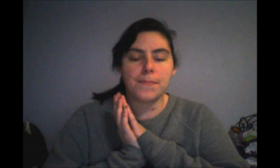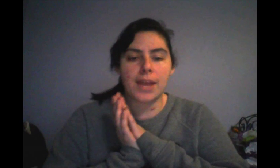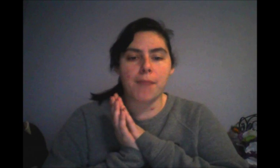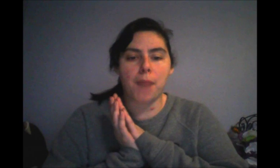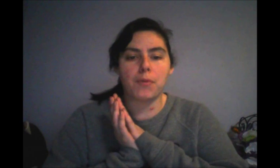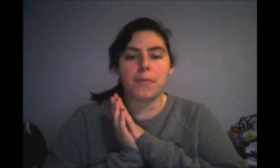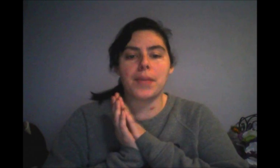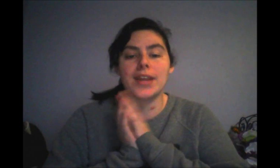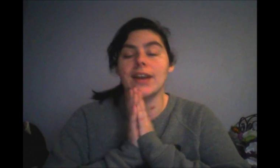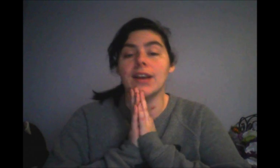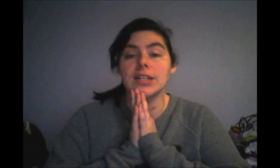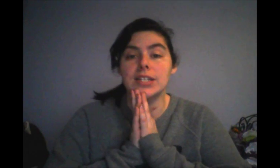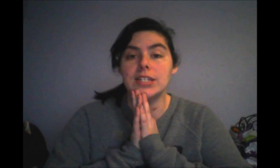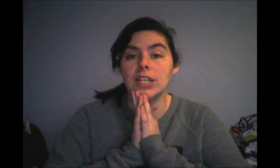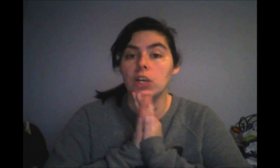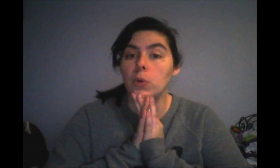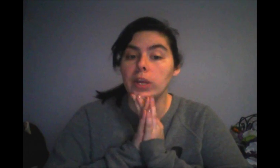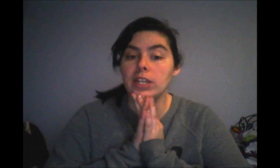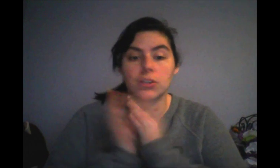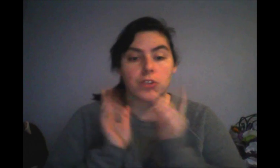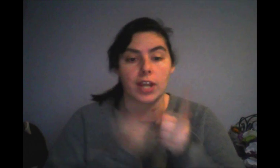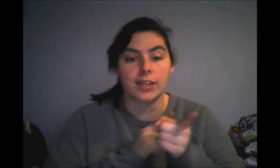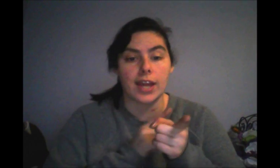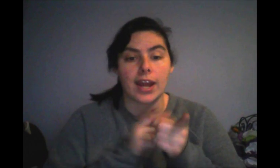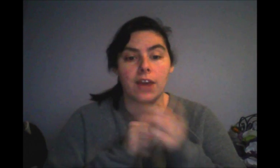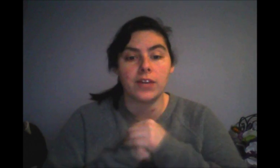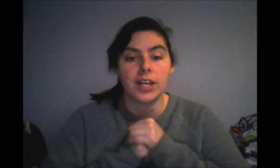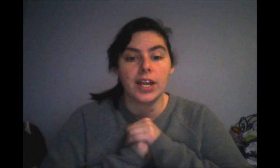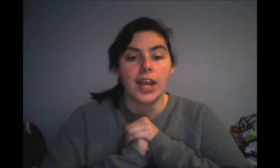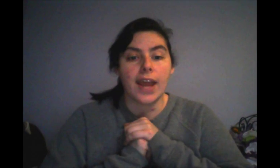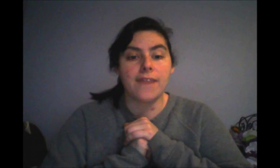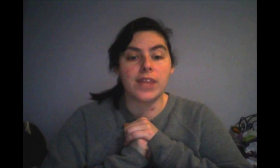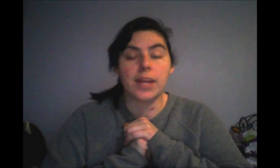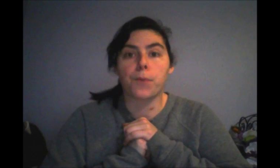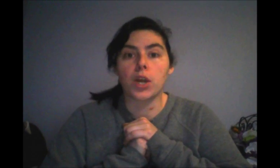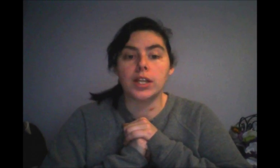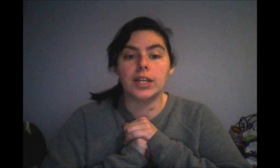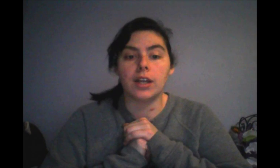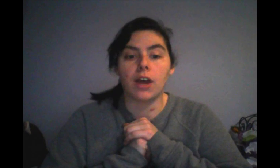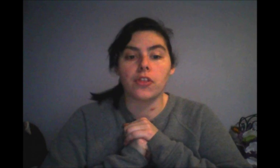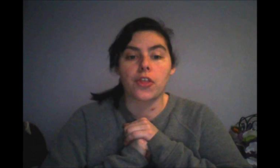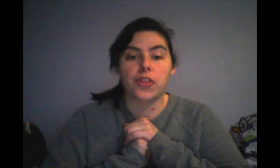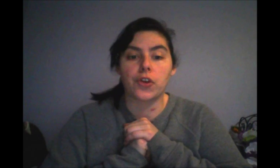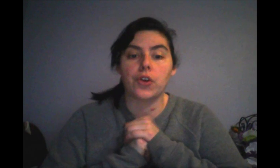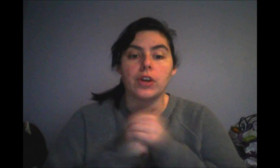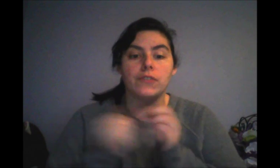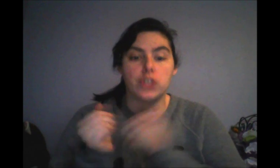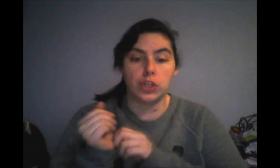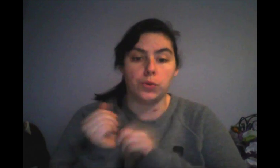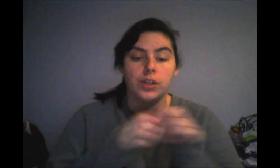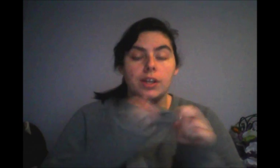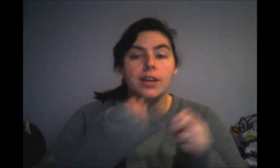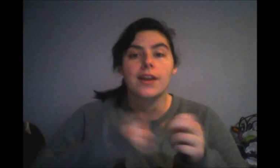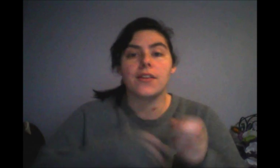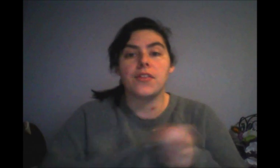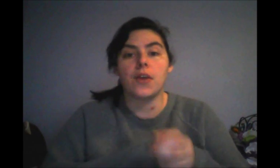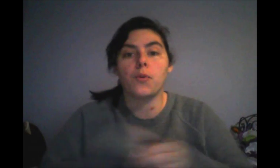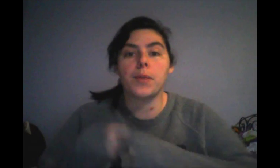Midnight Mob will be playing at Gussie's in Queens, so check that out. And then in Brooklyn, on the 3rd of June, they will be